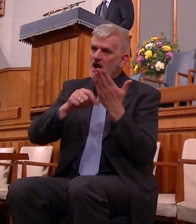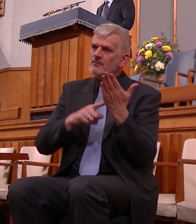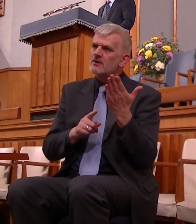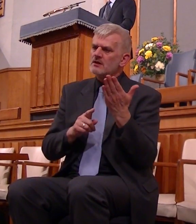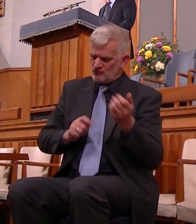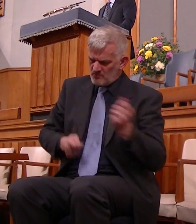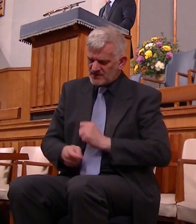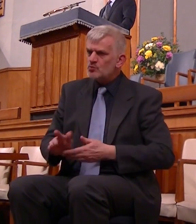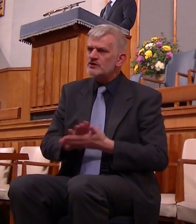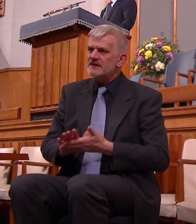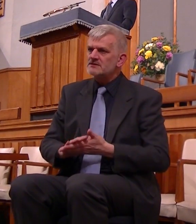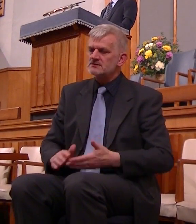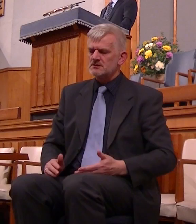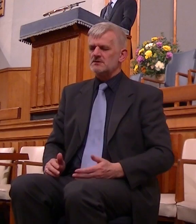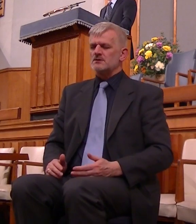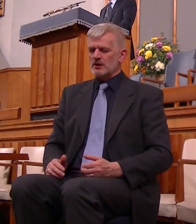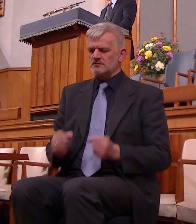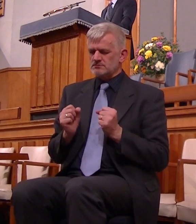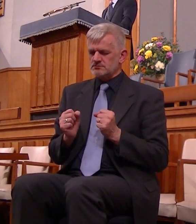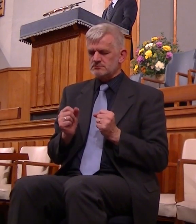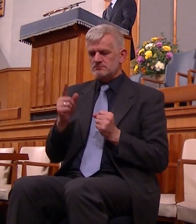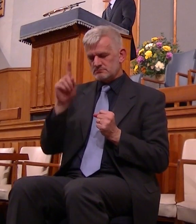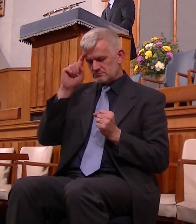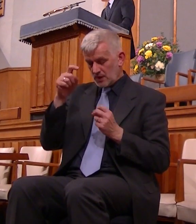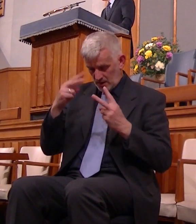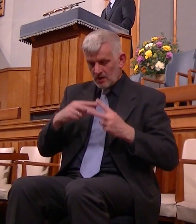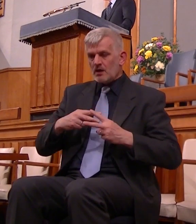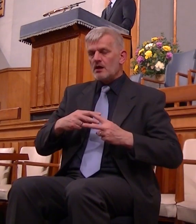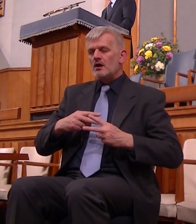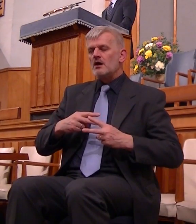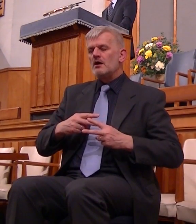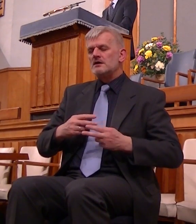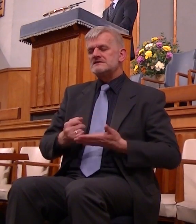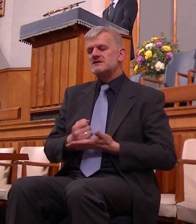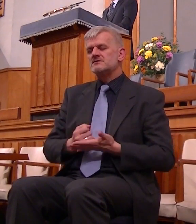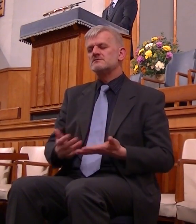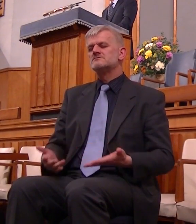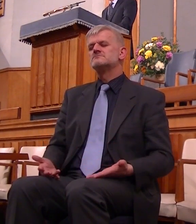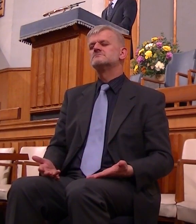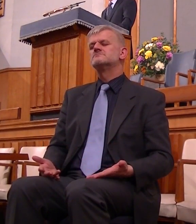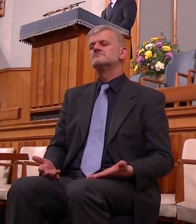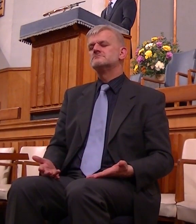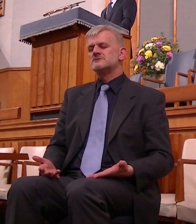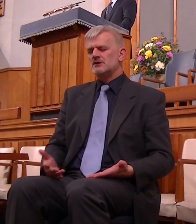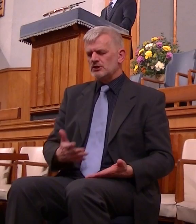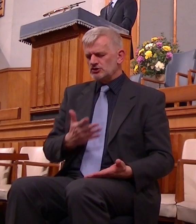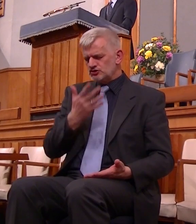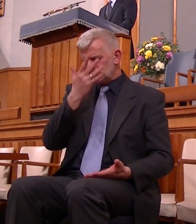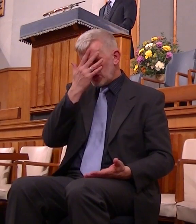senses convinced of our spiritual need shown our sinfulness so that we are ashamed